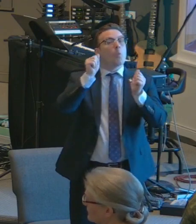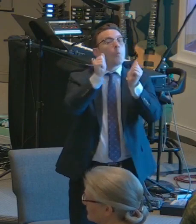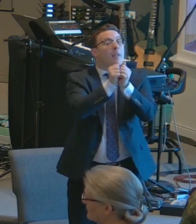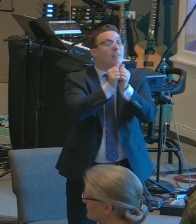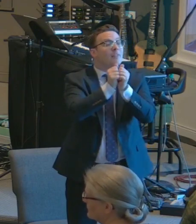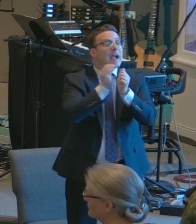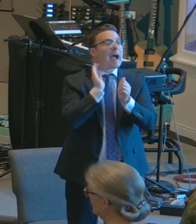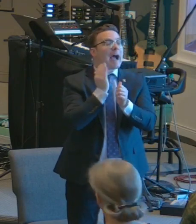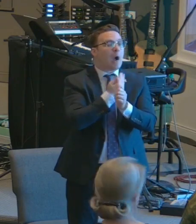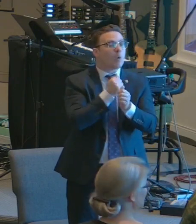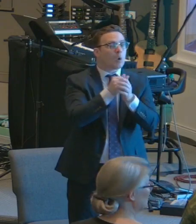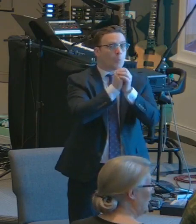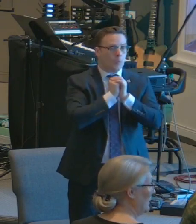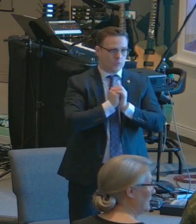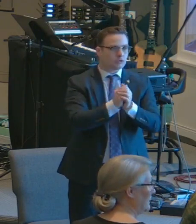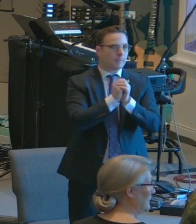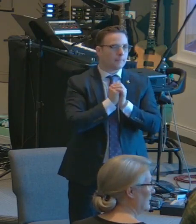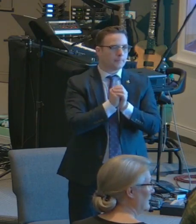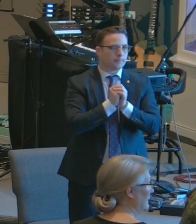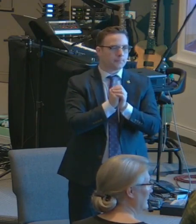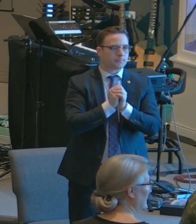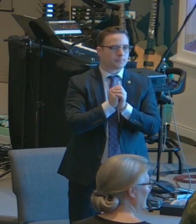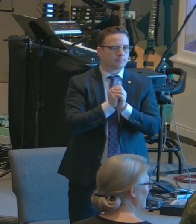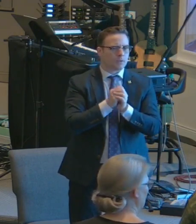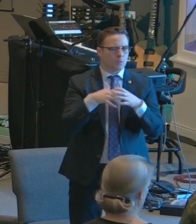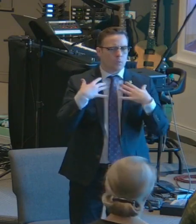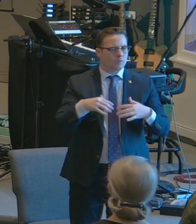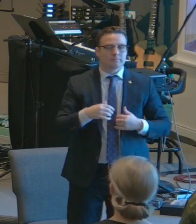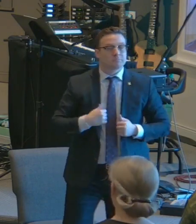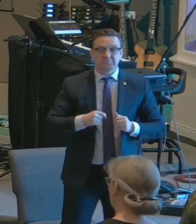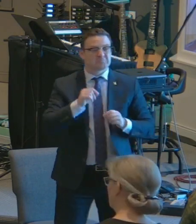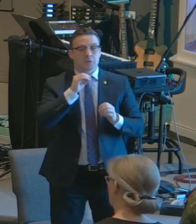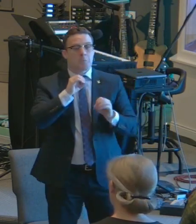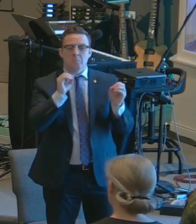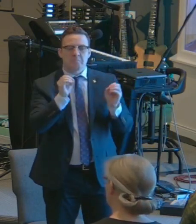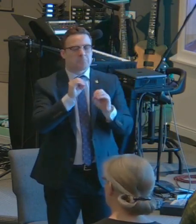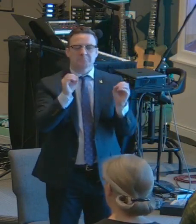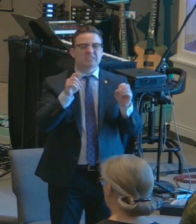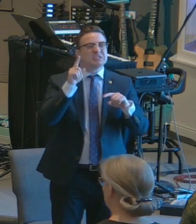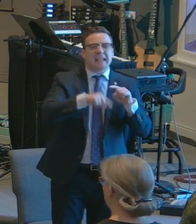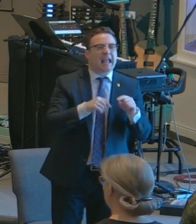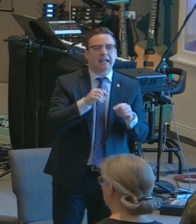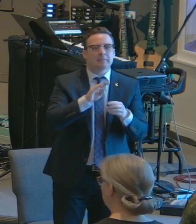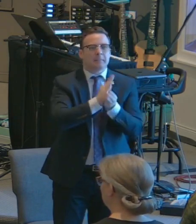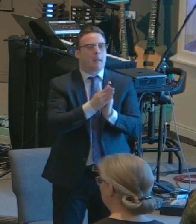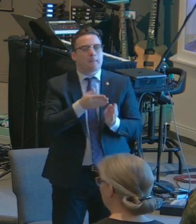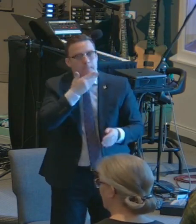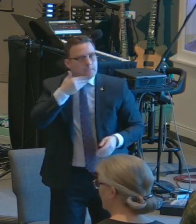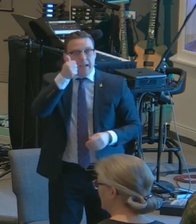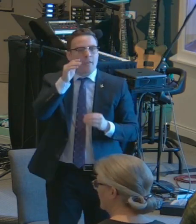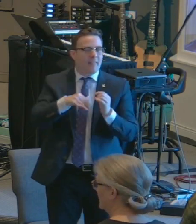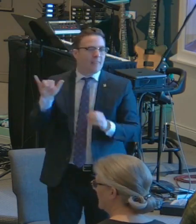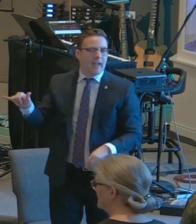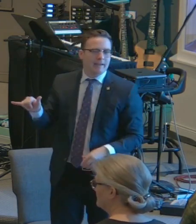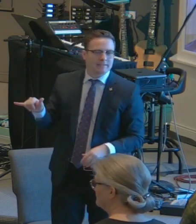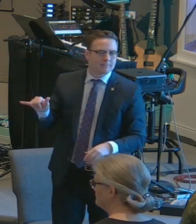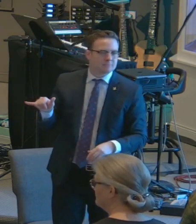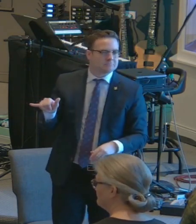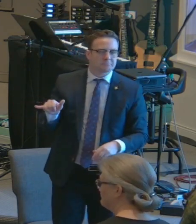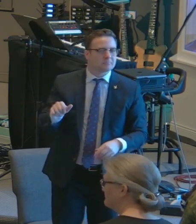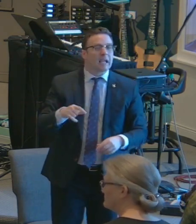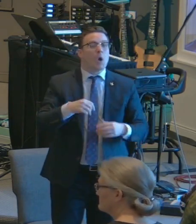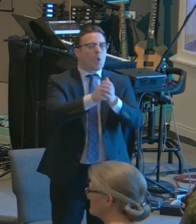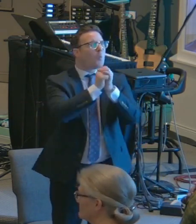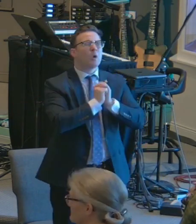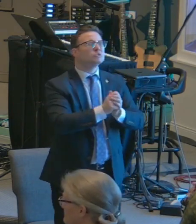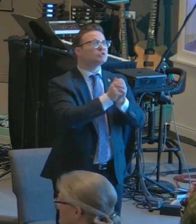doesn't get any better than that. It doesn't matter how professional you get. doesn't matter how talented you are. It doesn't get